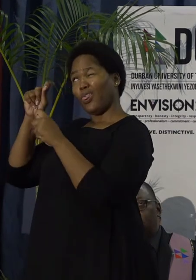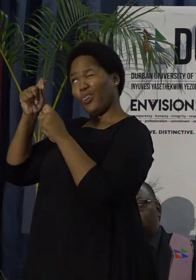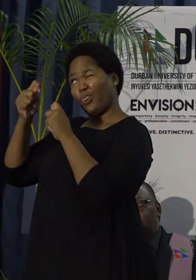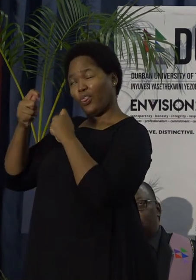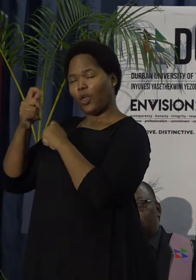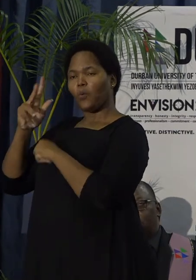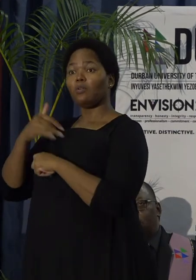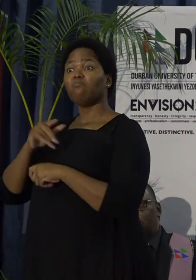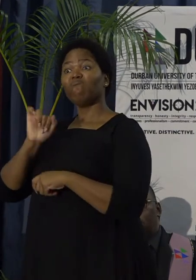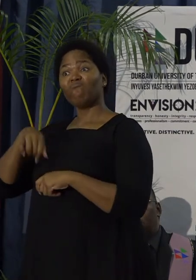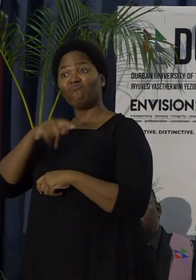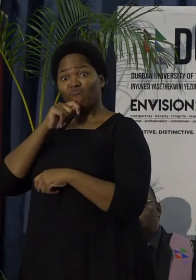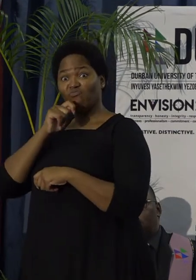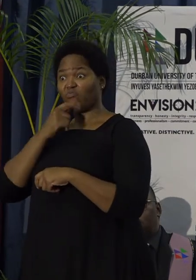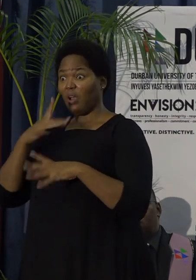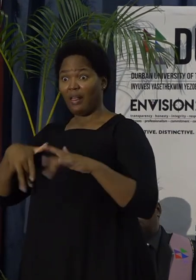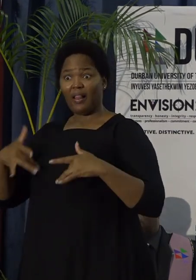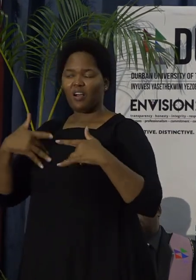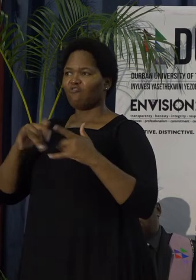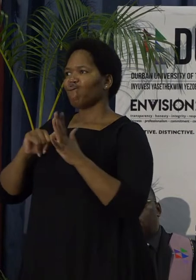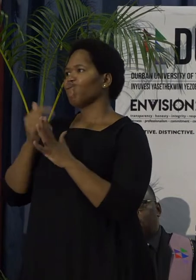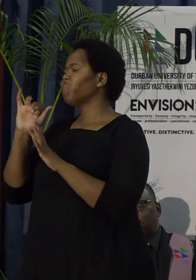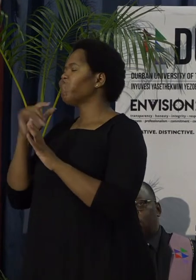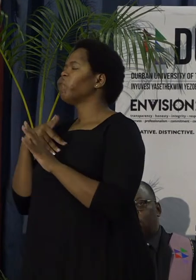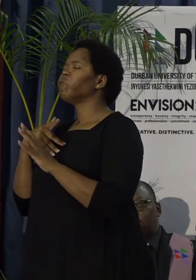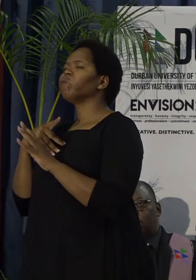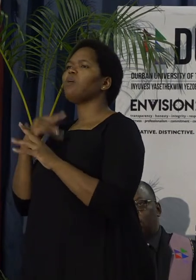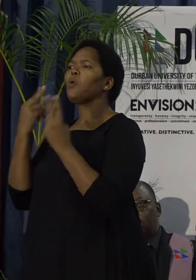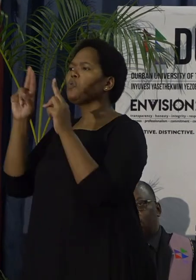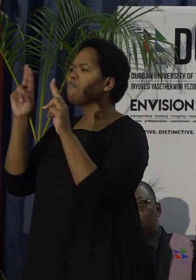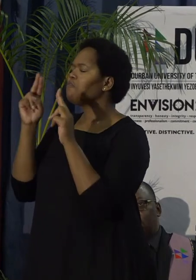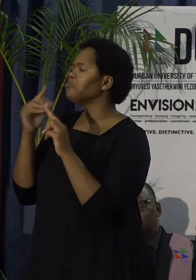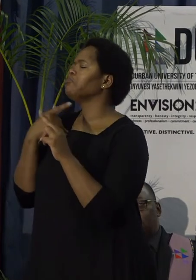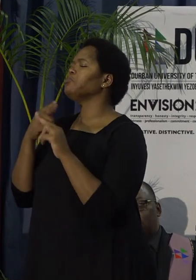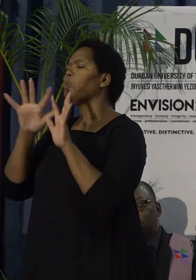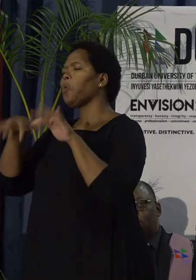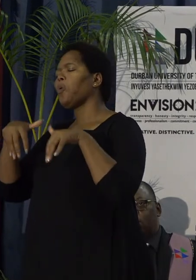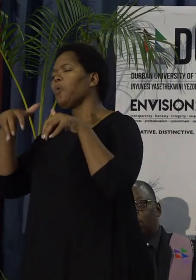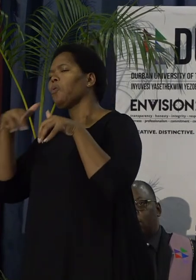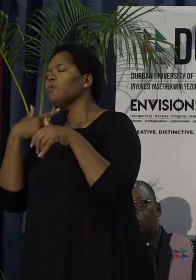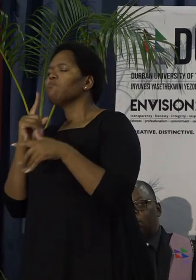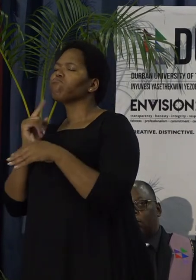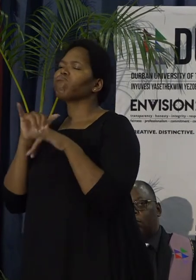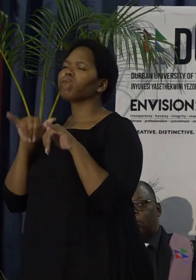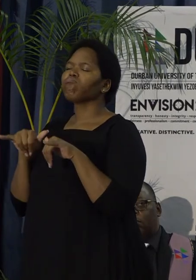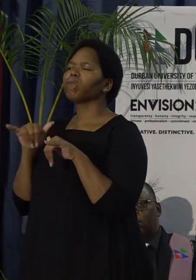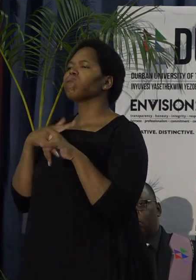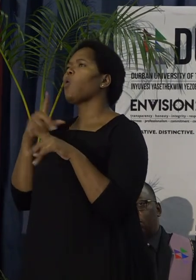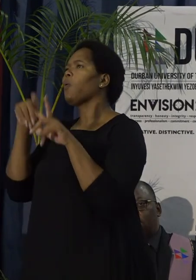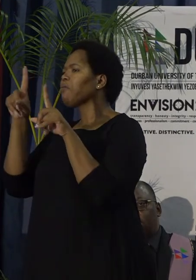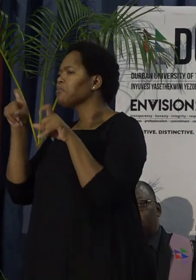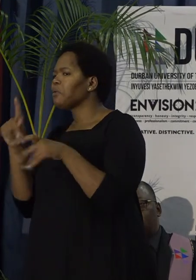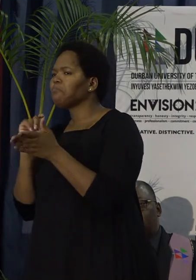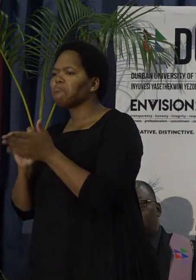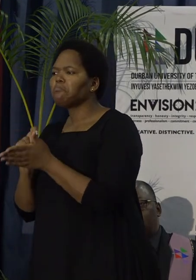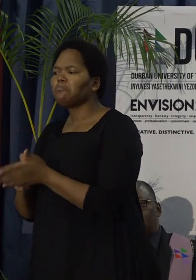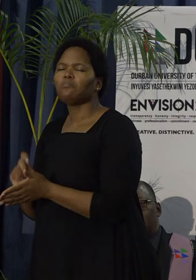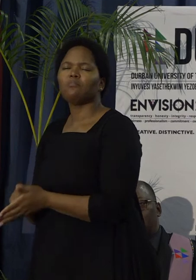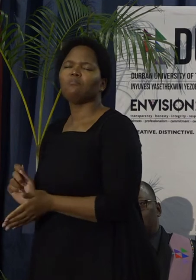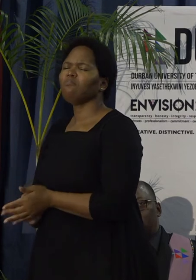Life is more than just going to your lecture halls, writing exams. Life is more than